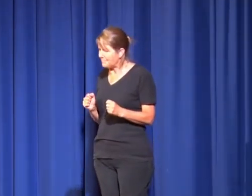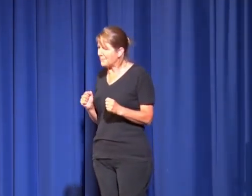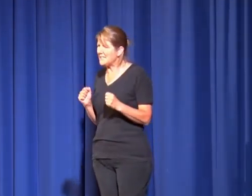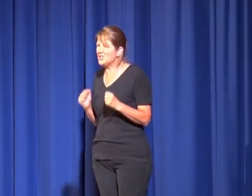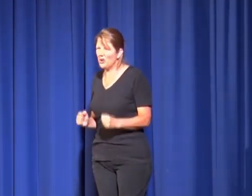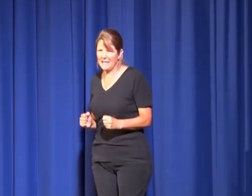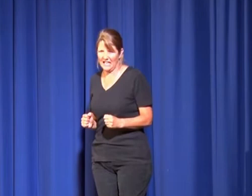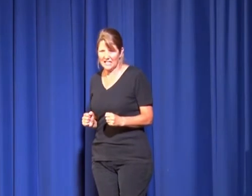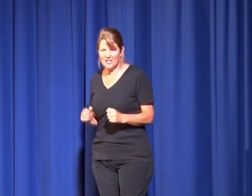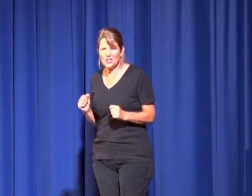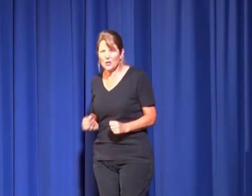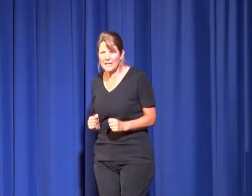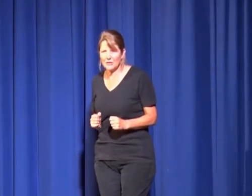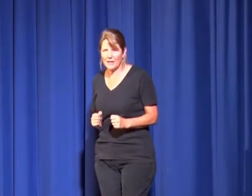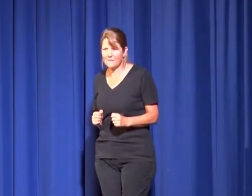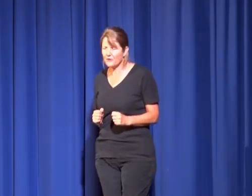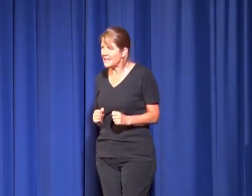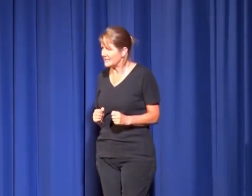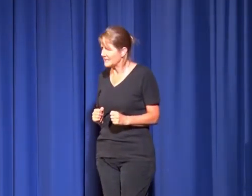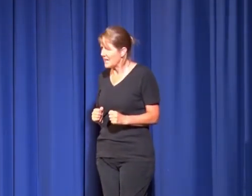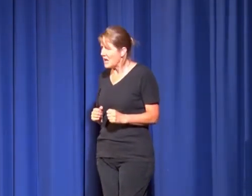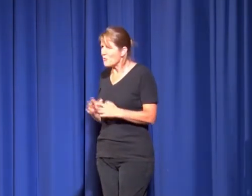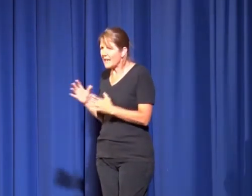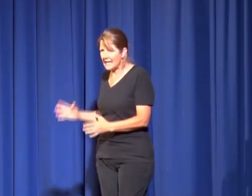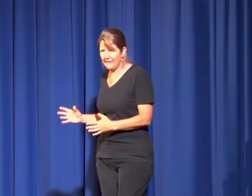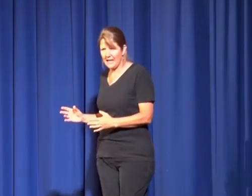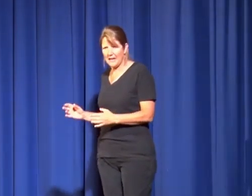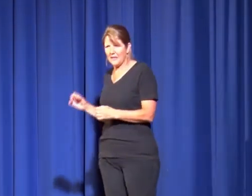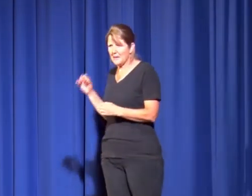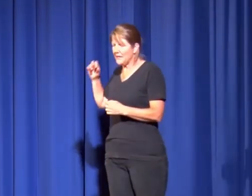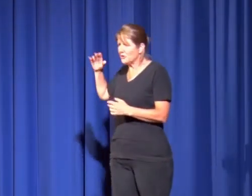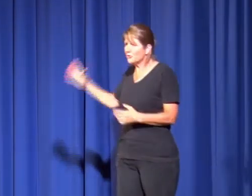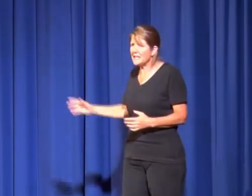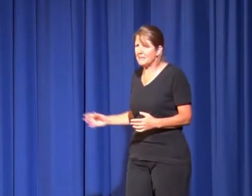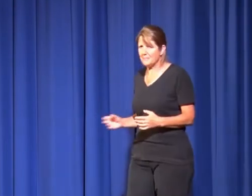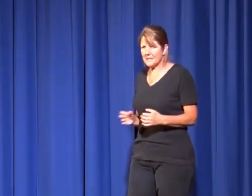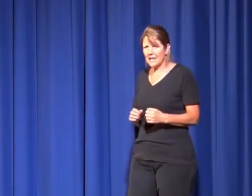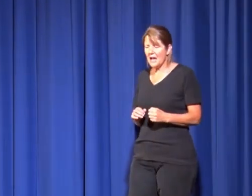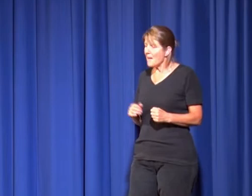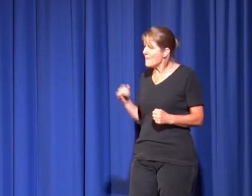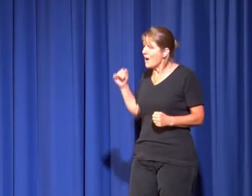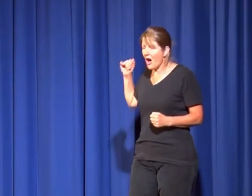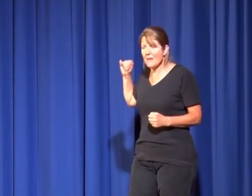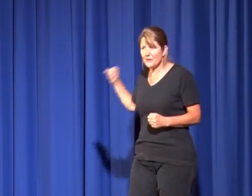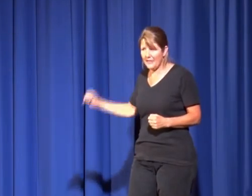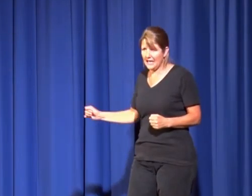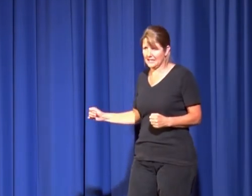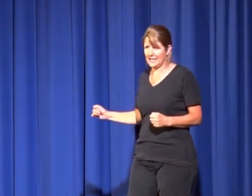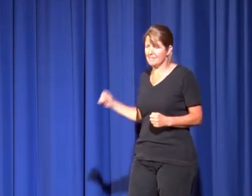But dobbing, dobbing on my friends, wrecking their dreams. I'm on their team.